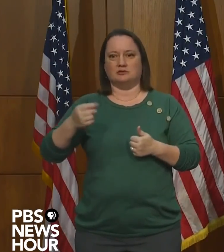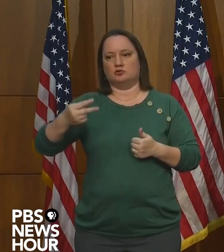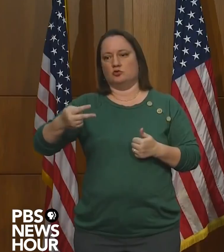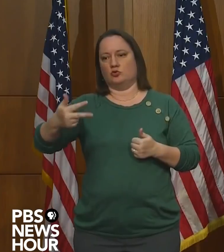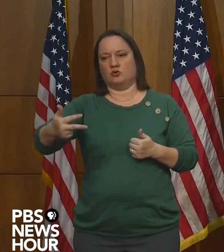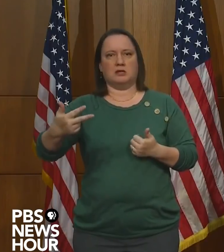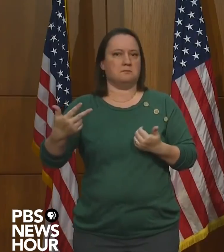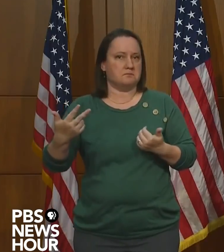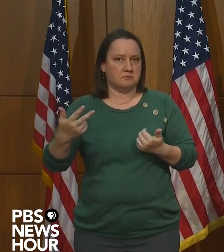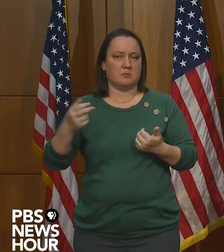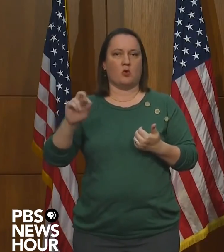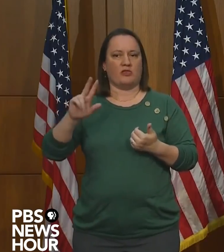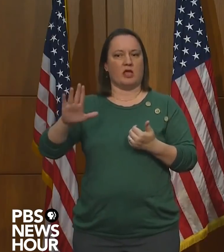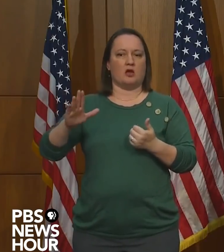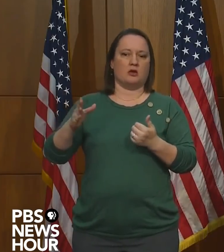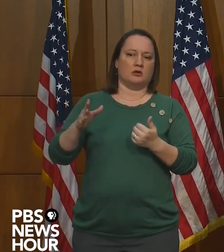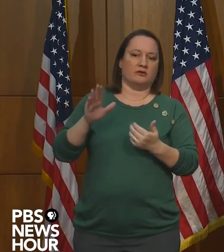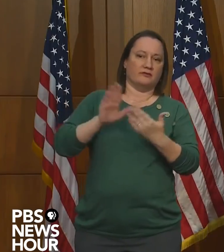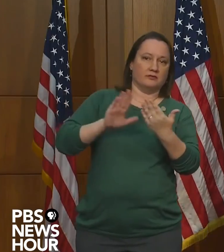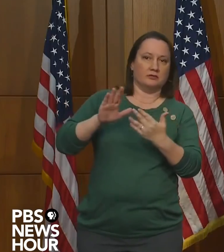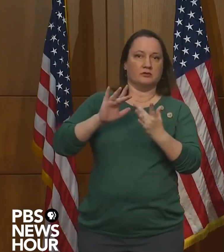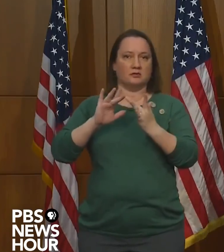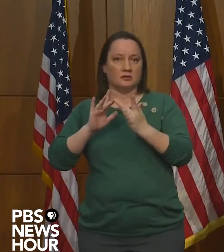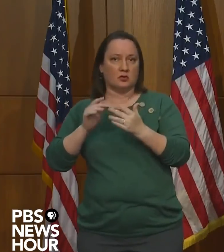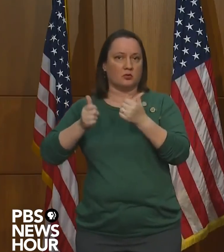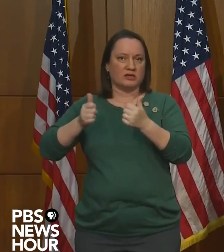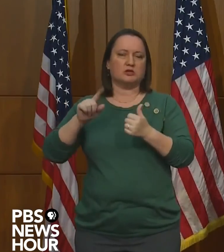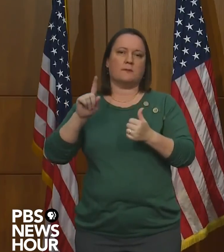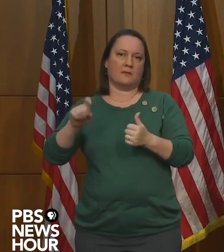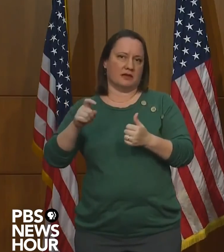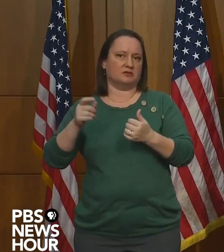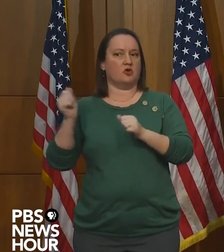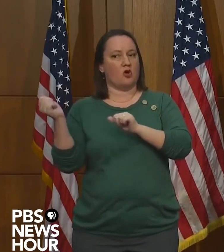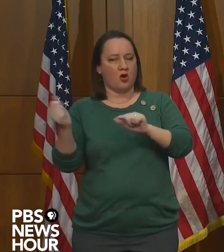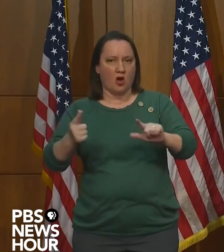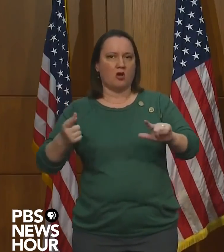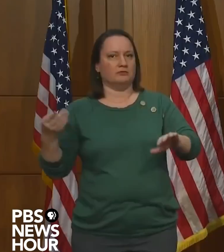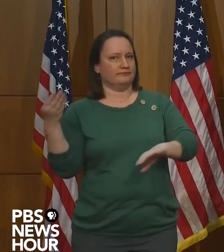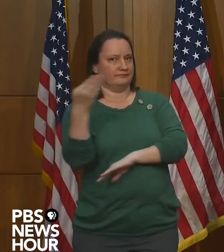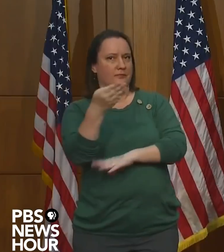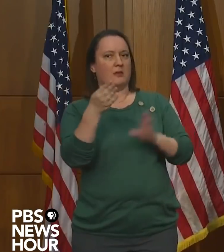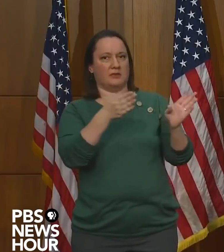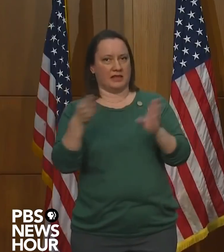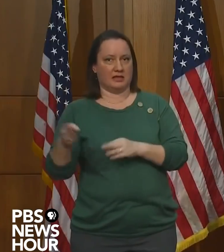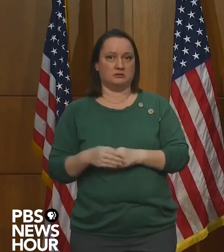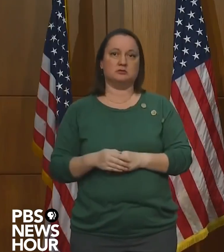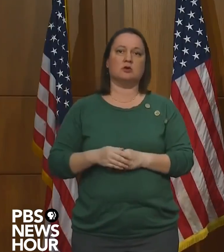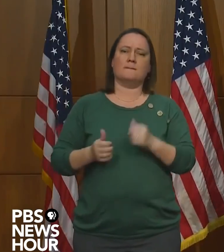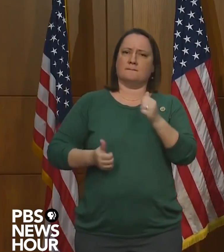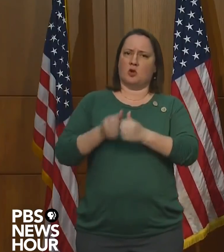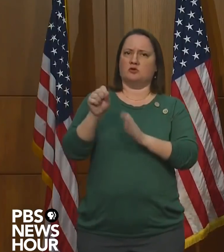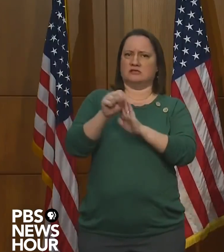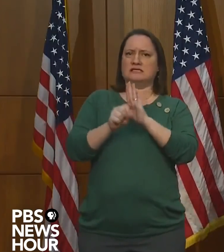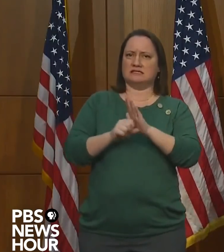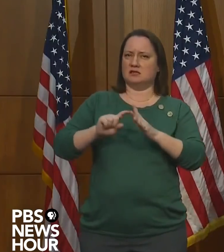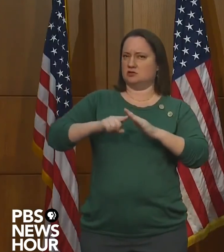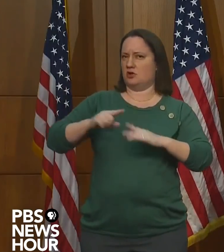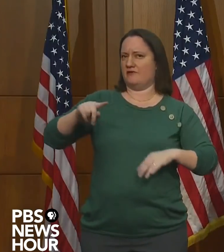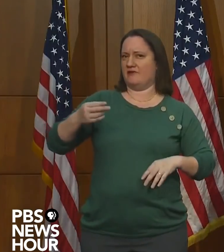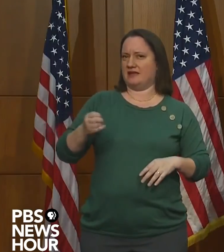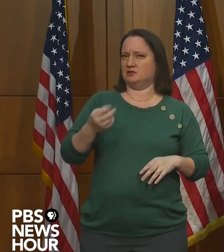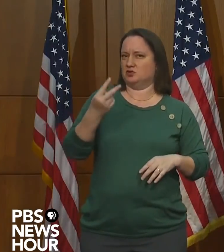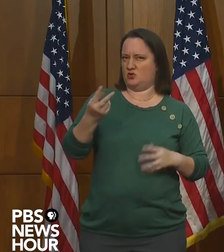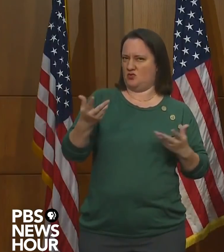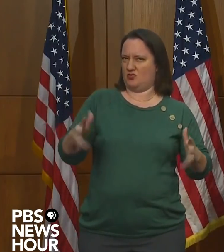school at the time. Most of the state has entered phase two. Richmond and NOVA and others are still exceptions. But phase one is